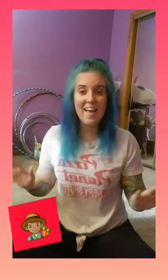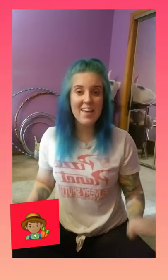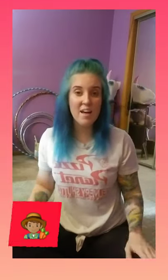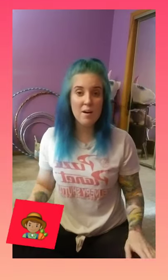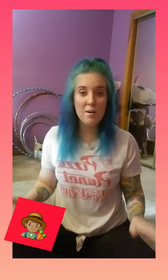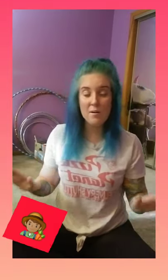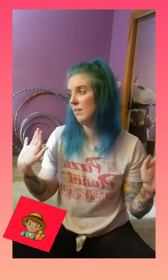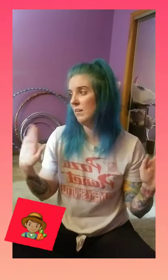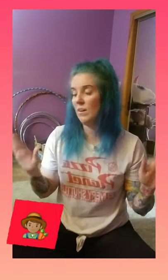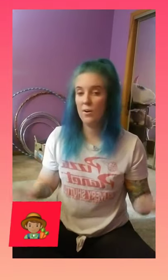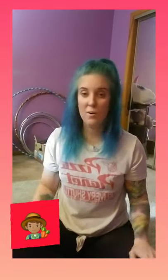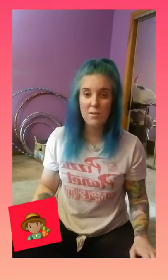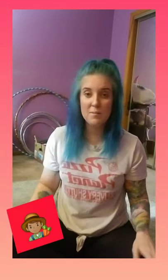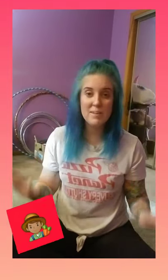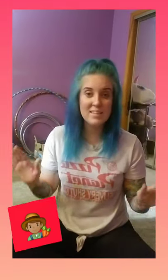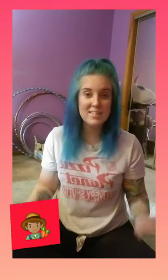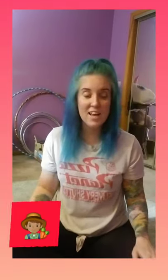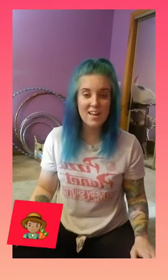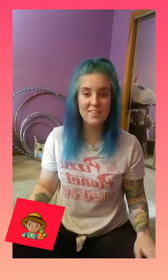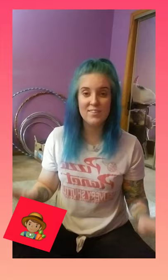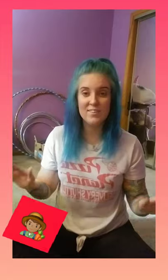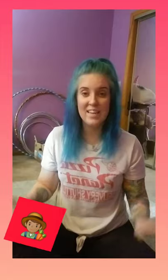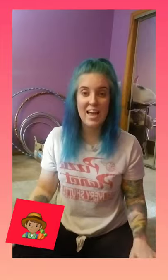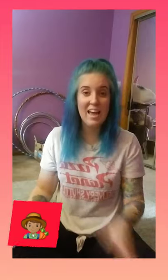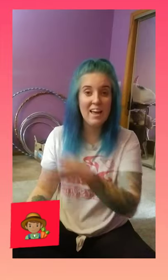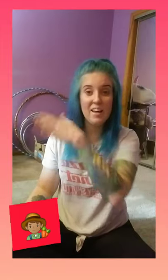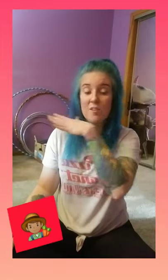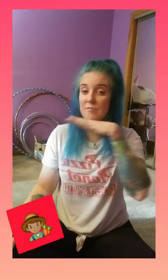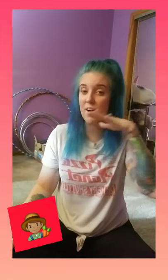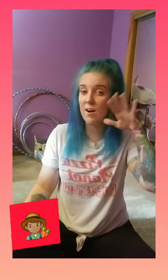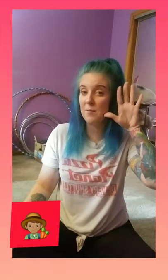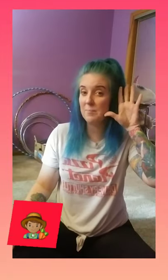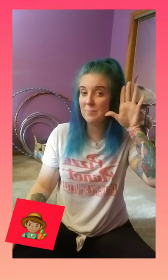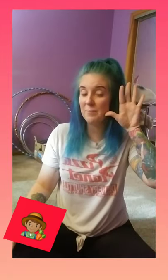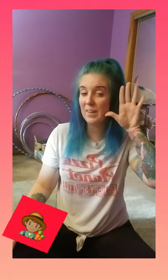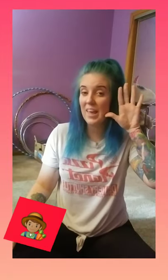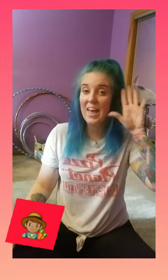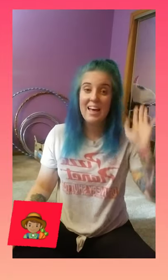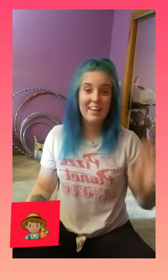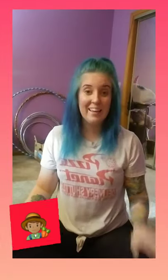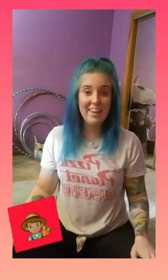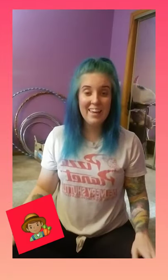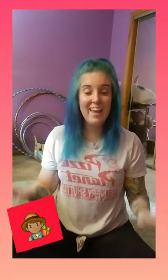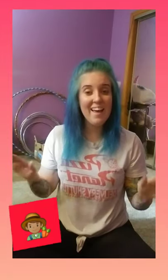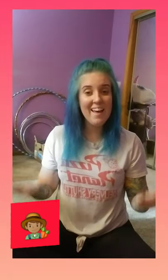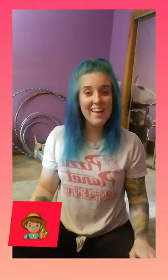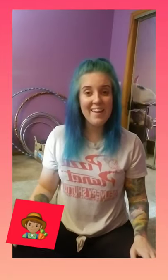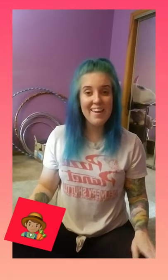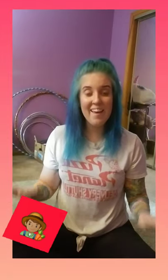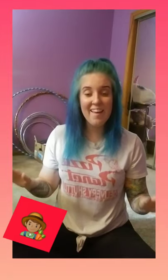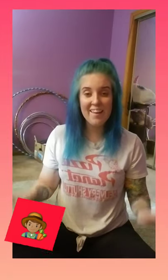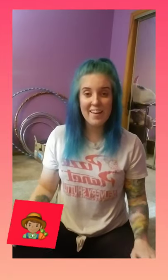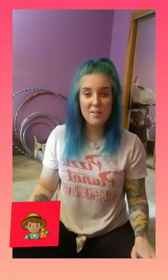-O. Old McDonald had a farm. E-I-E-I-O.